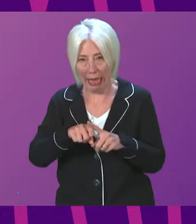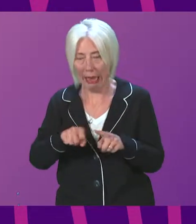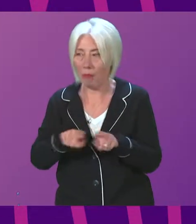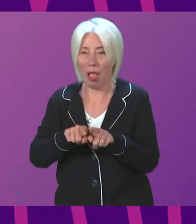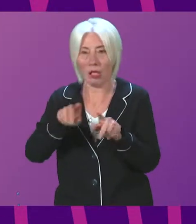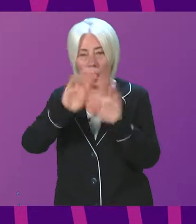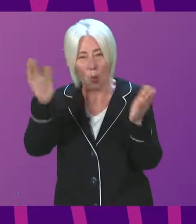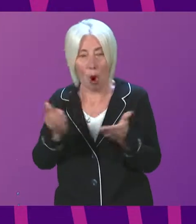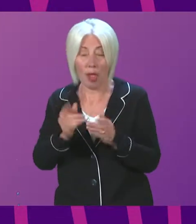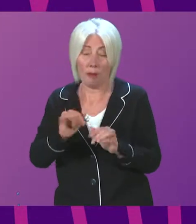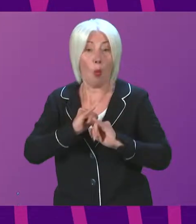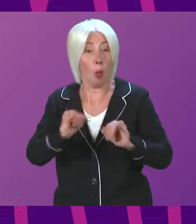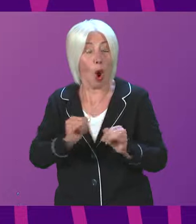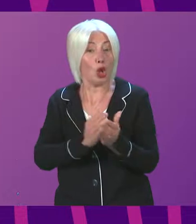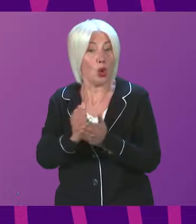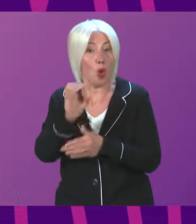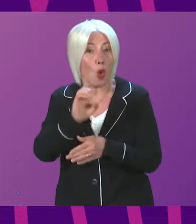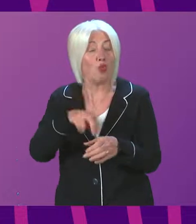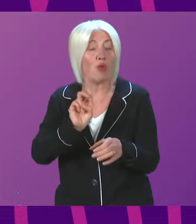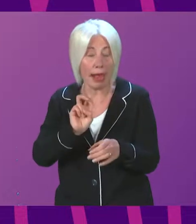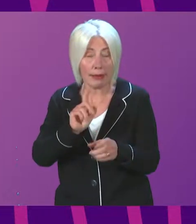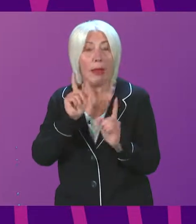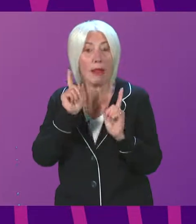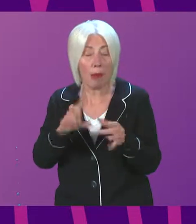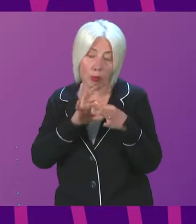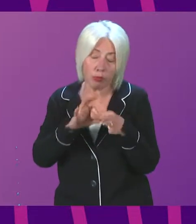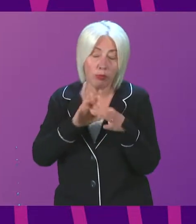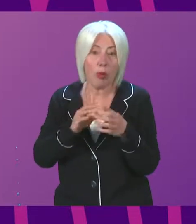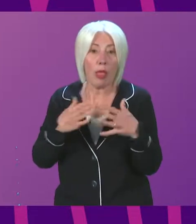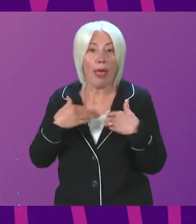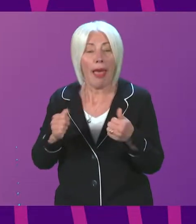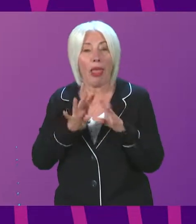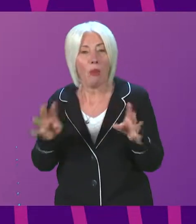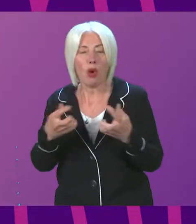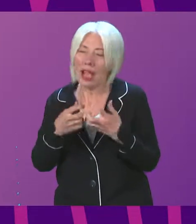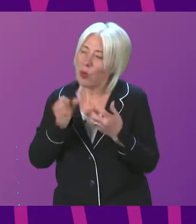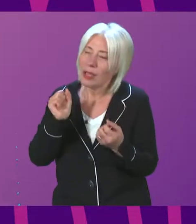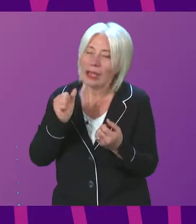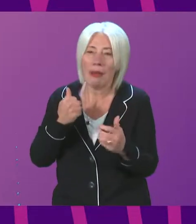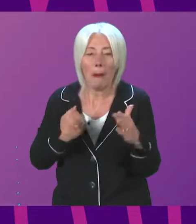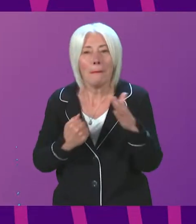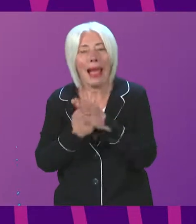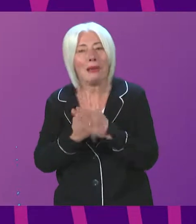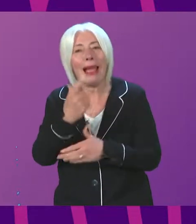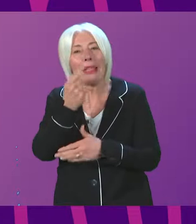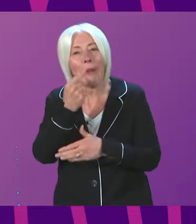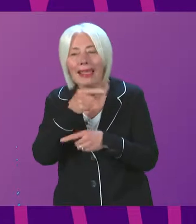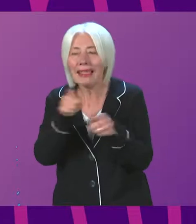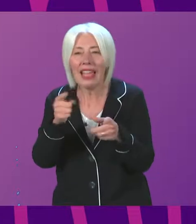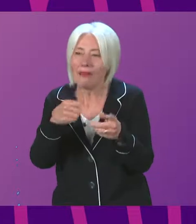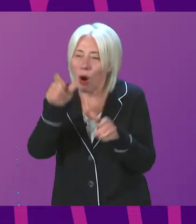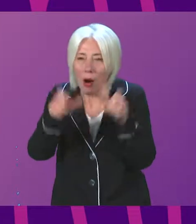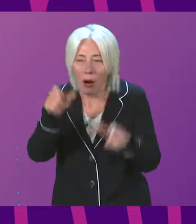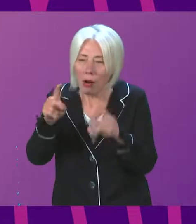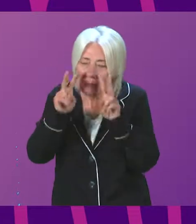has to be said. But we are working with health boards on new approaches to maximise the capacity. And as the Royal College report